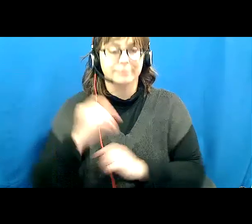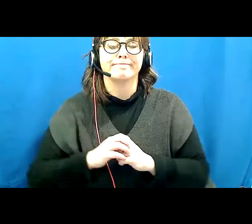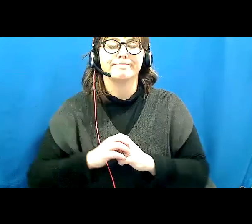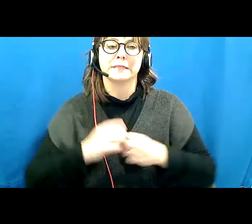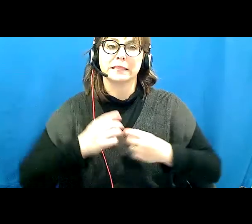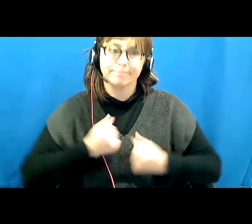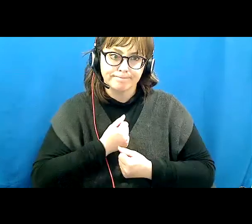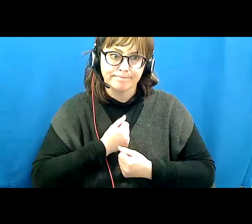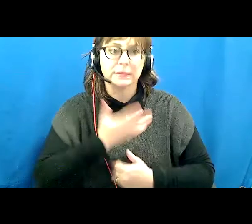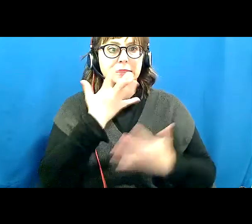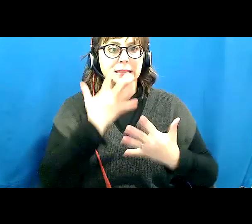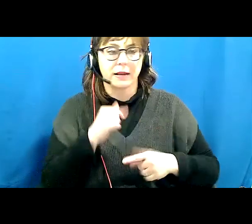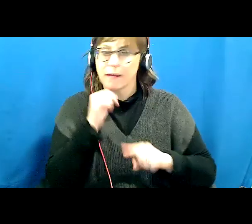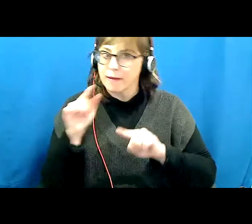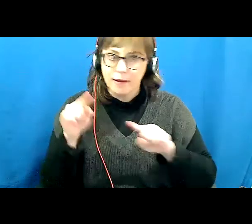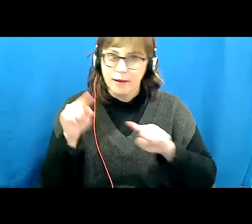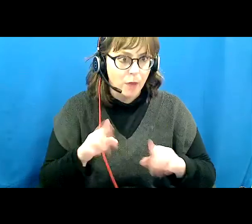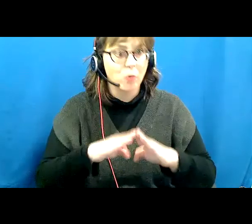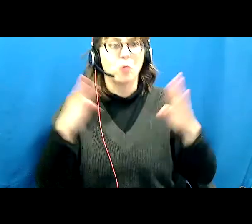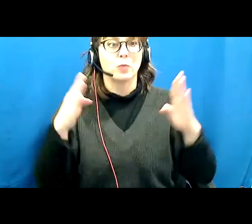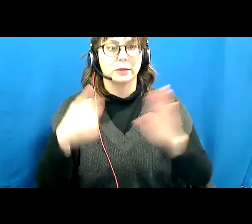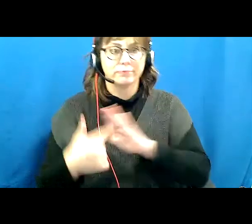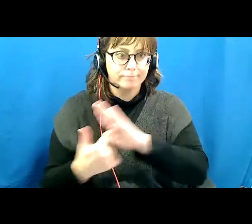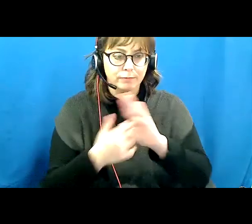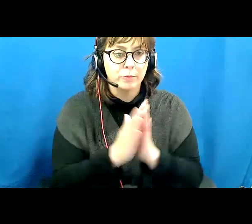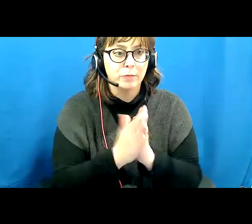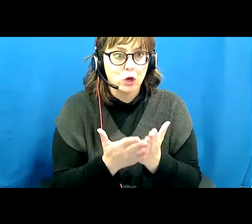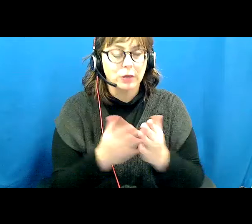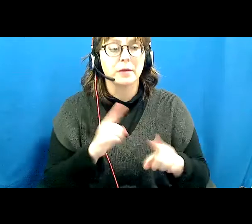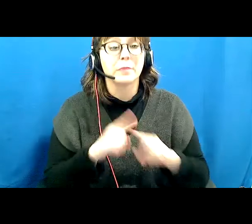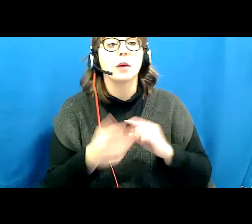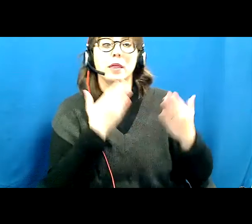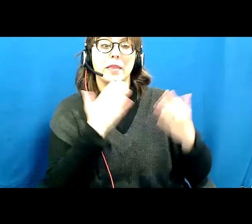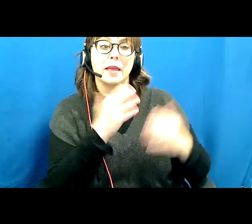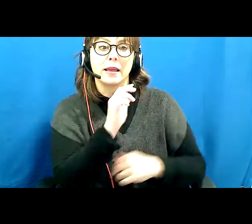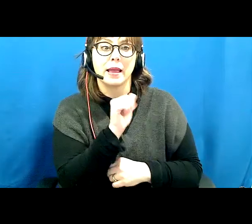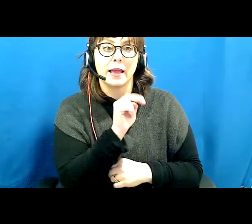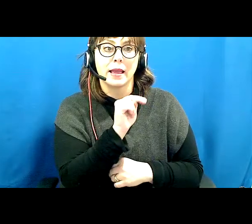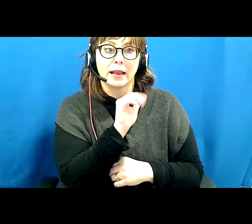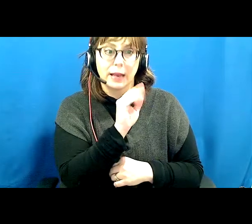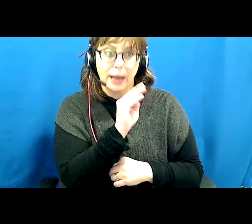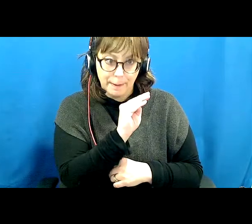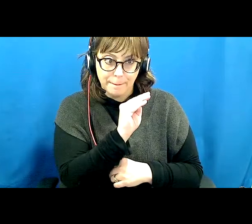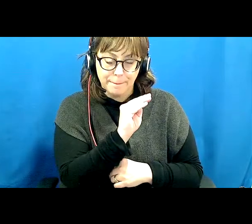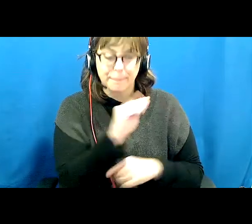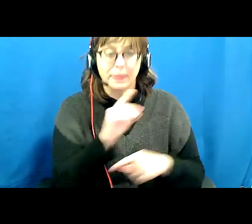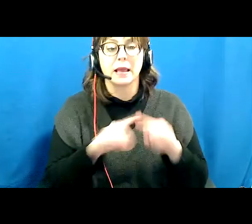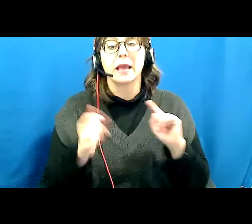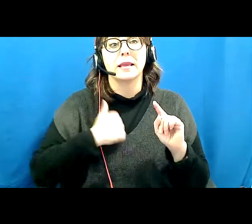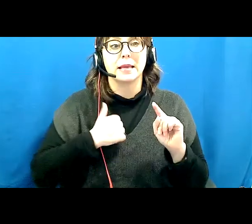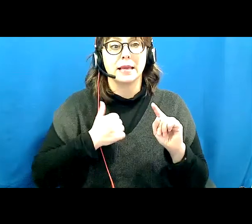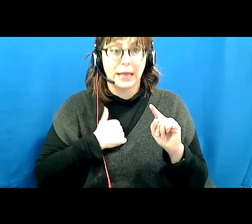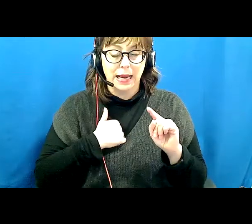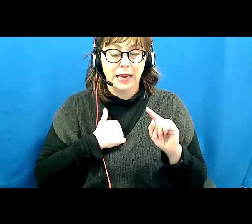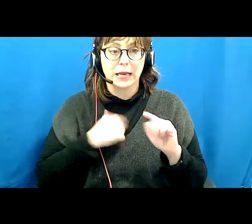unable to attend the launch tonight, but I would like to thank Arts Accessibility Network Manitoba and the Canadian Museum for Human